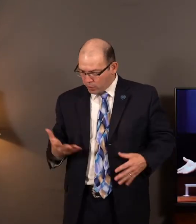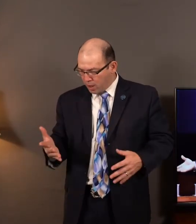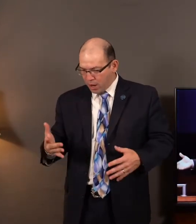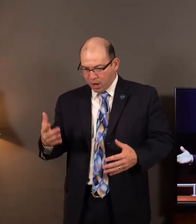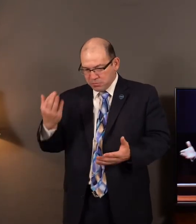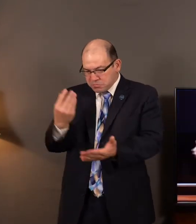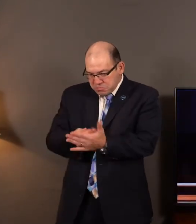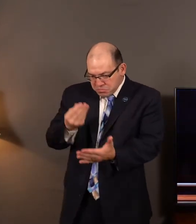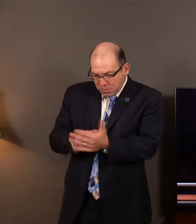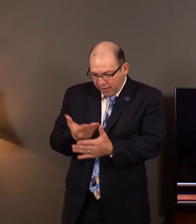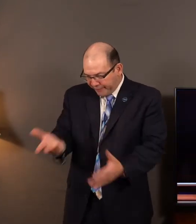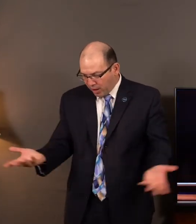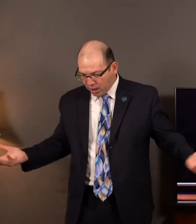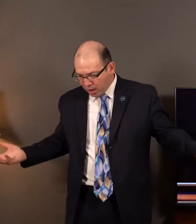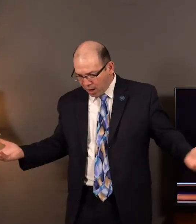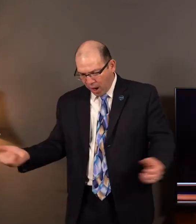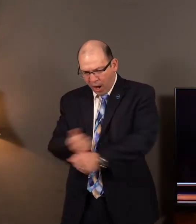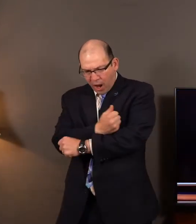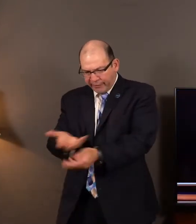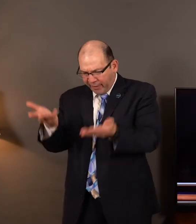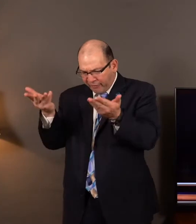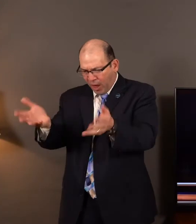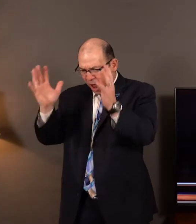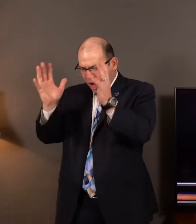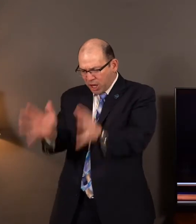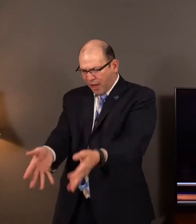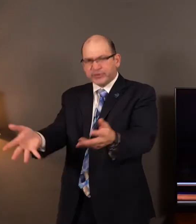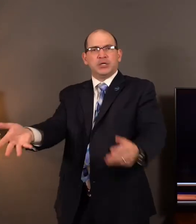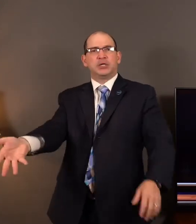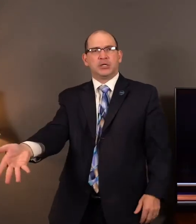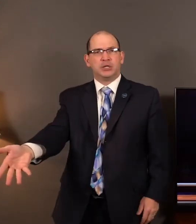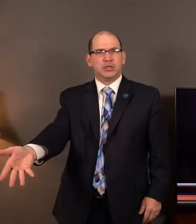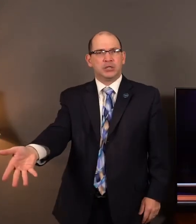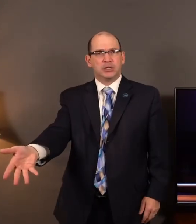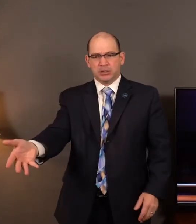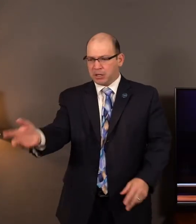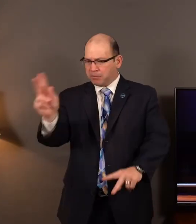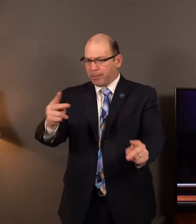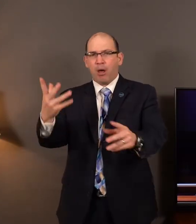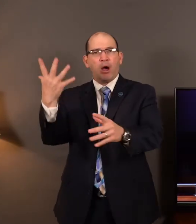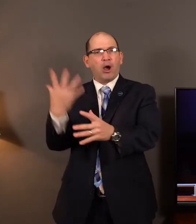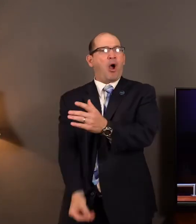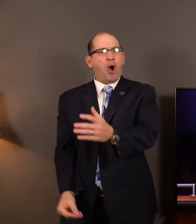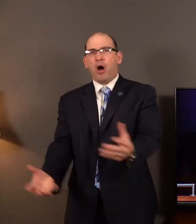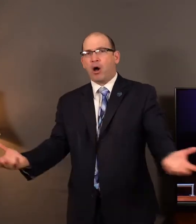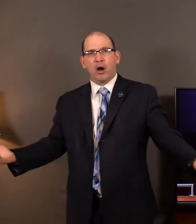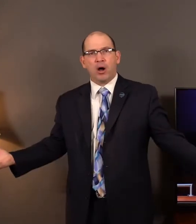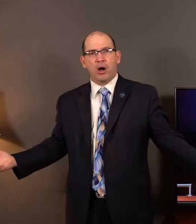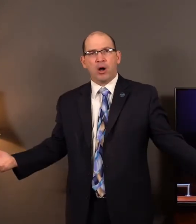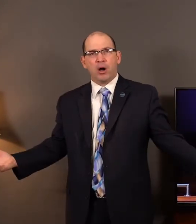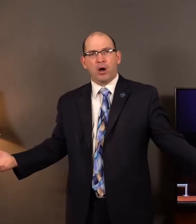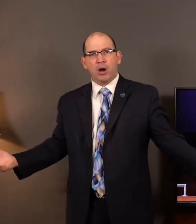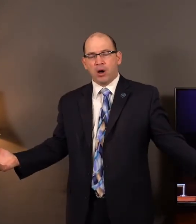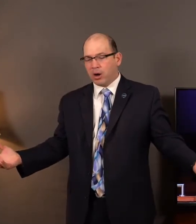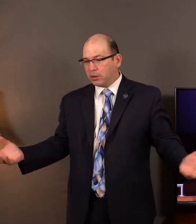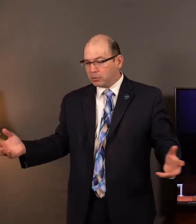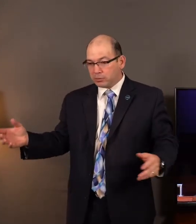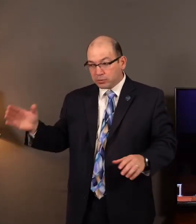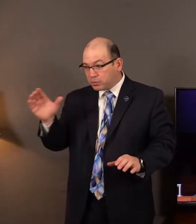silver. There's everything as it was, the Bible says, but there's no people. And as they went around the camp, indeed